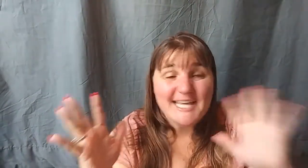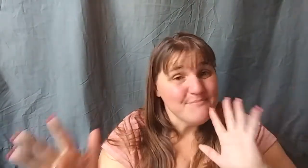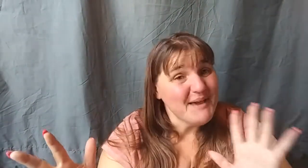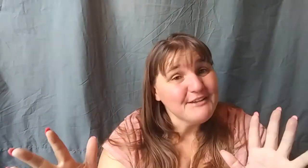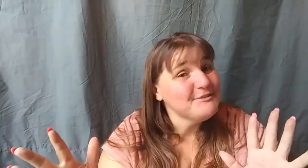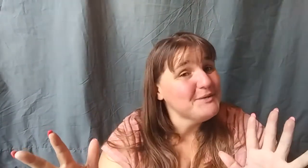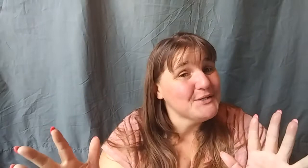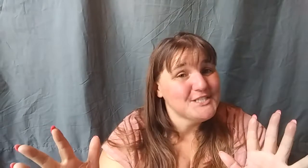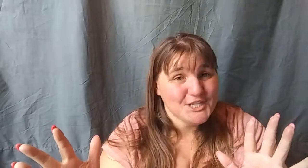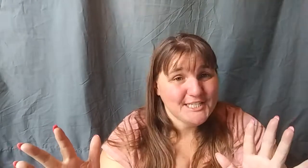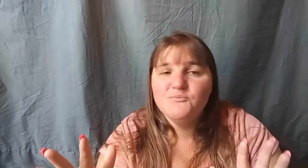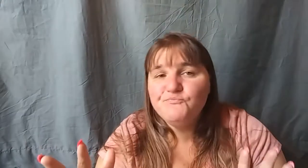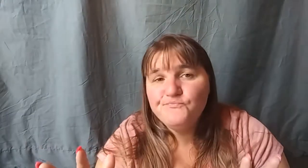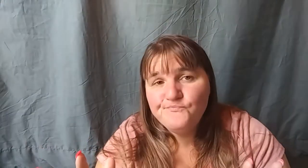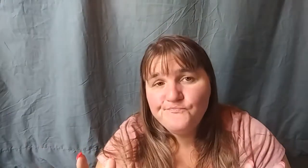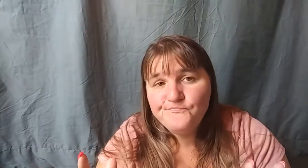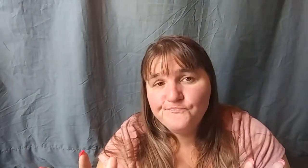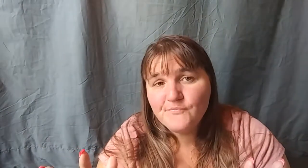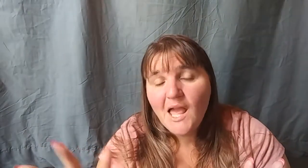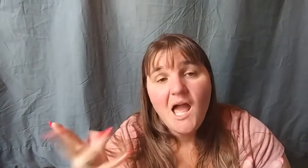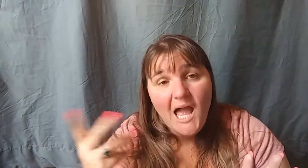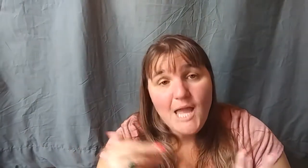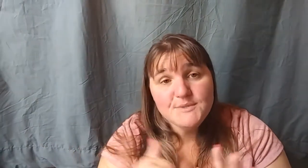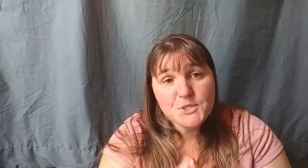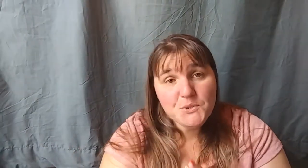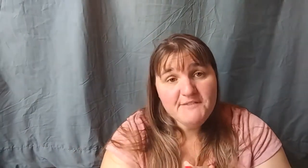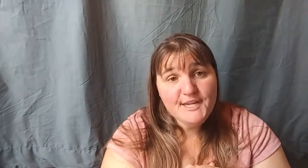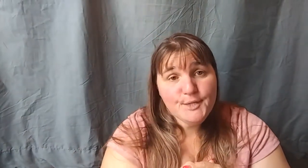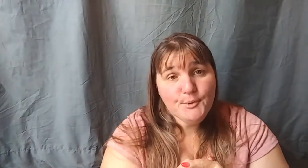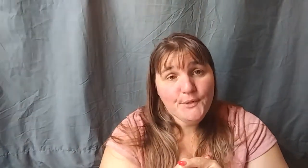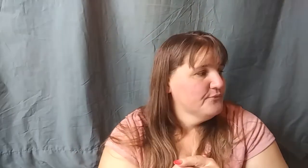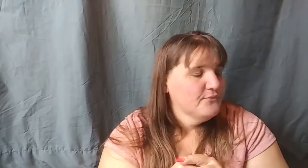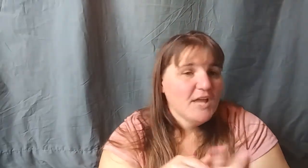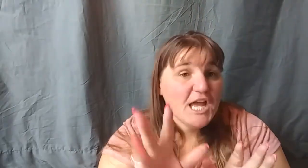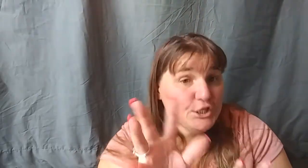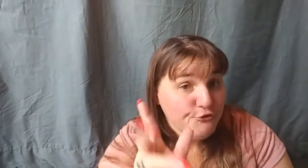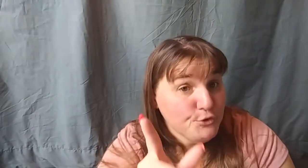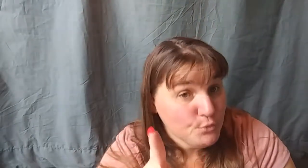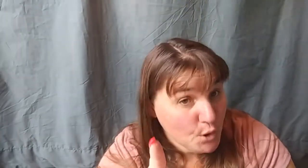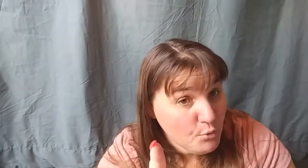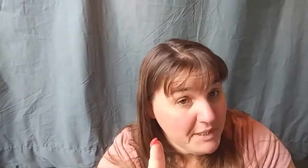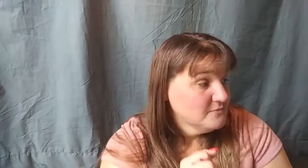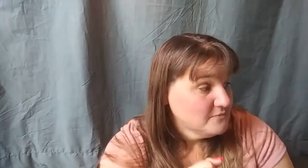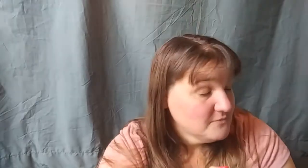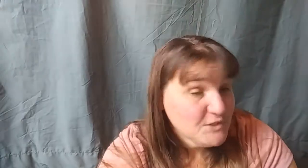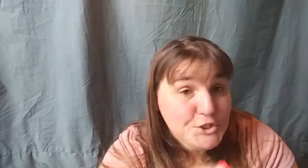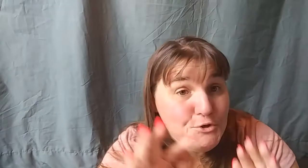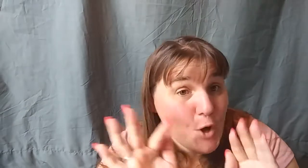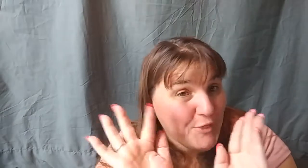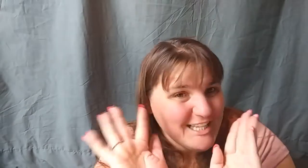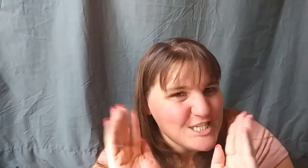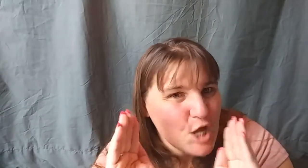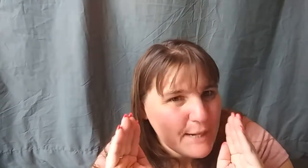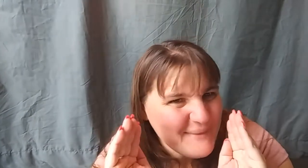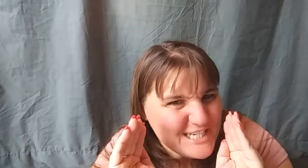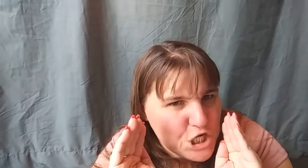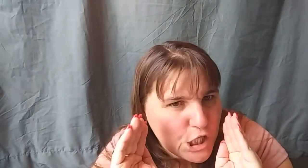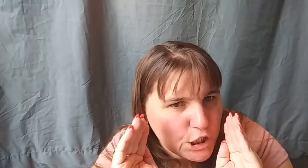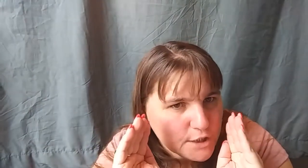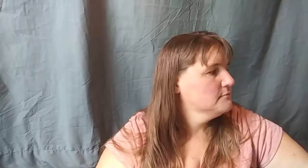from our trip. I was craving a burrito. And if you know me, you know that's not a big shocker. But